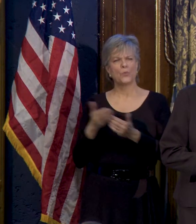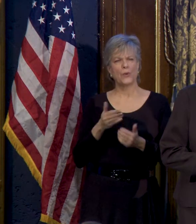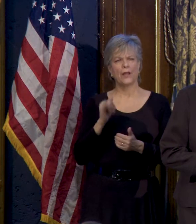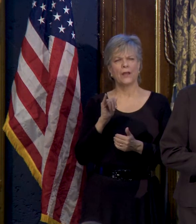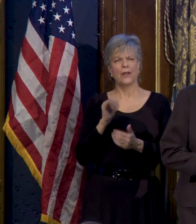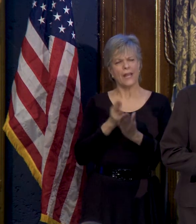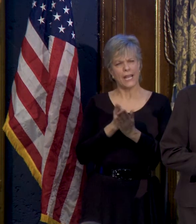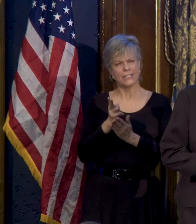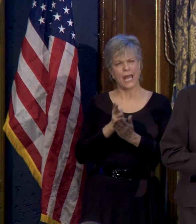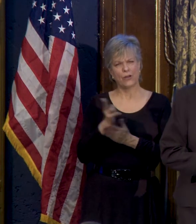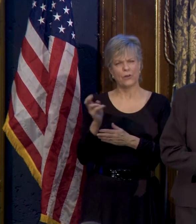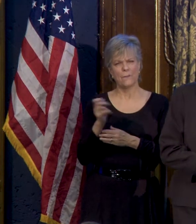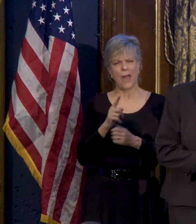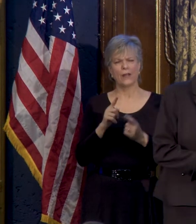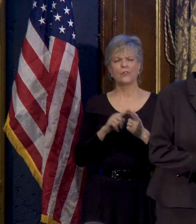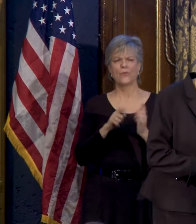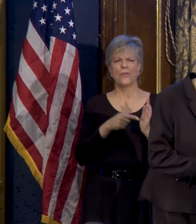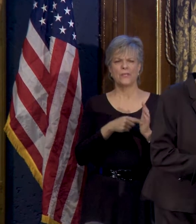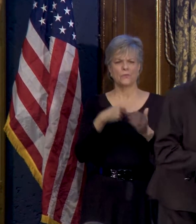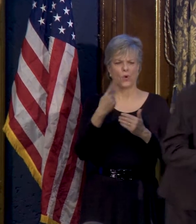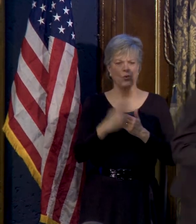MBE program?